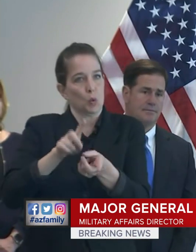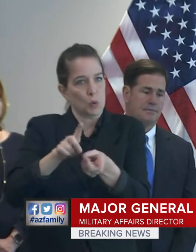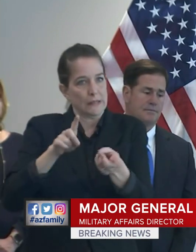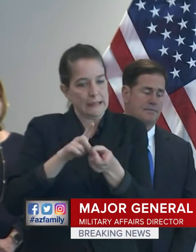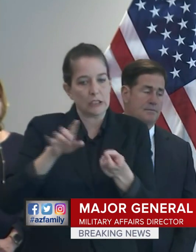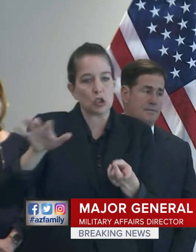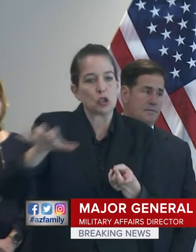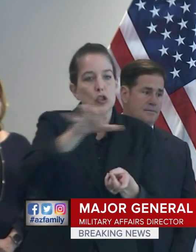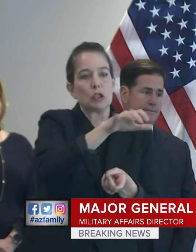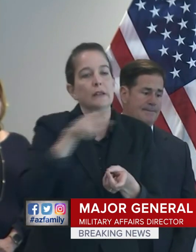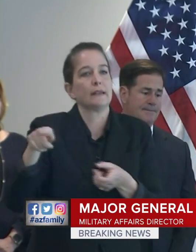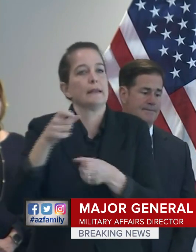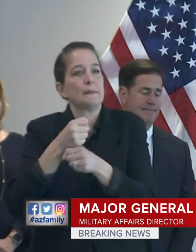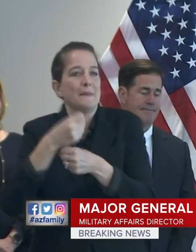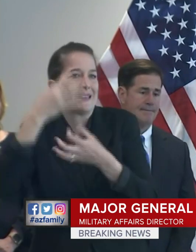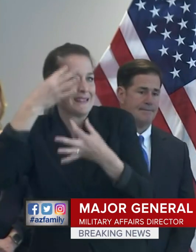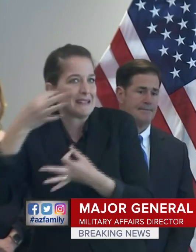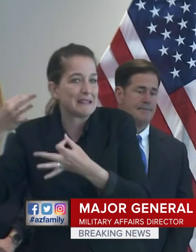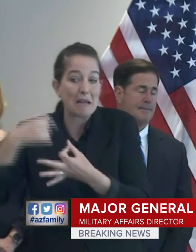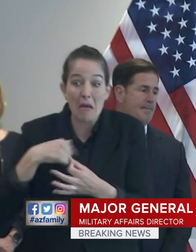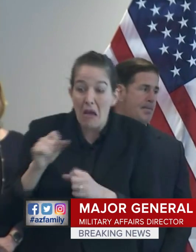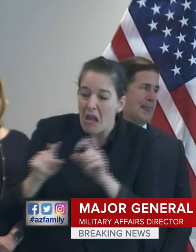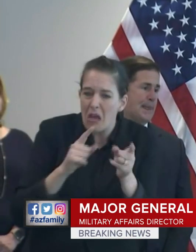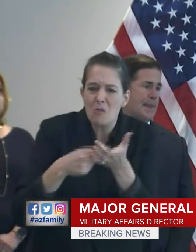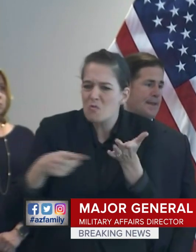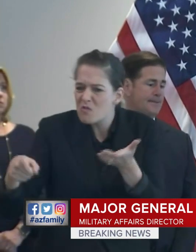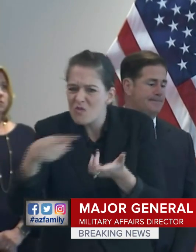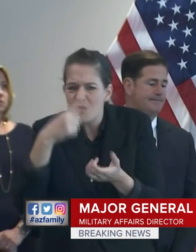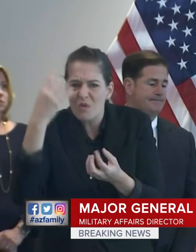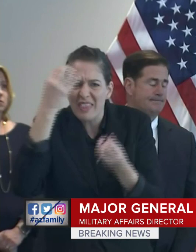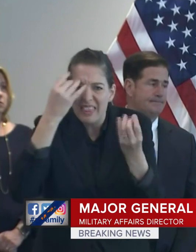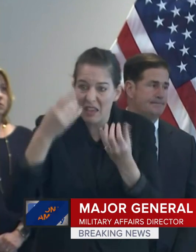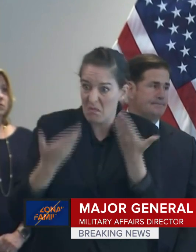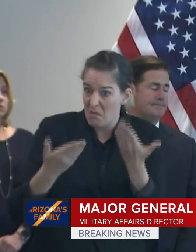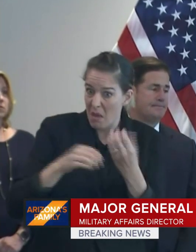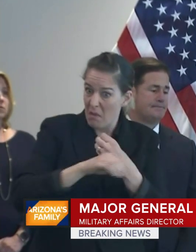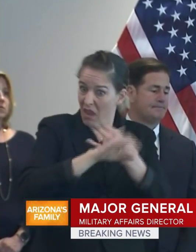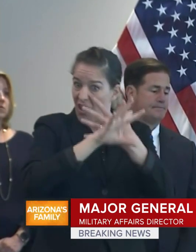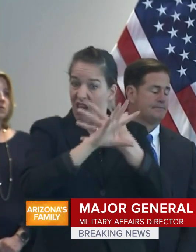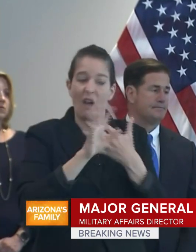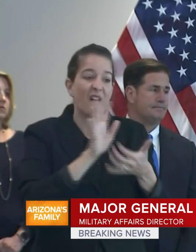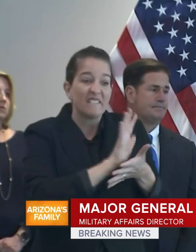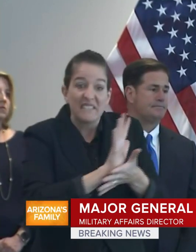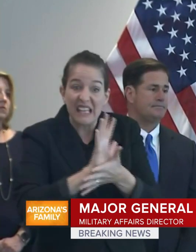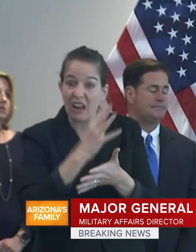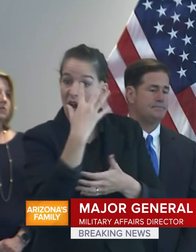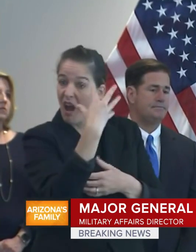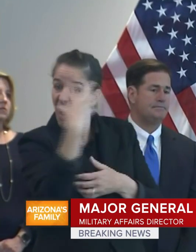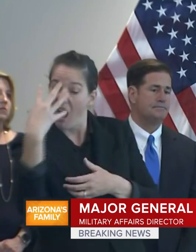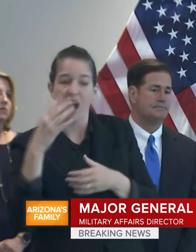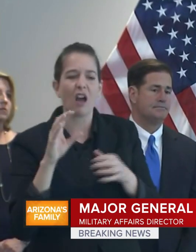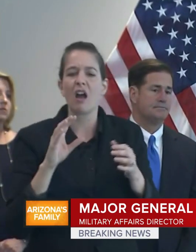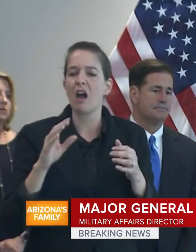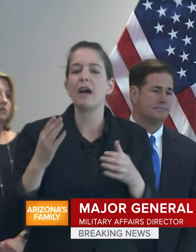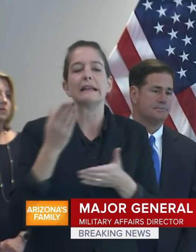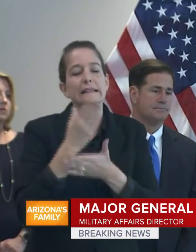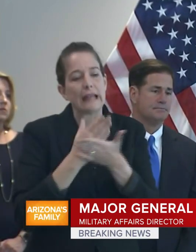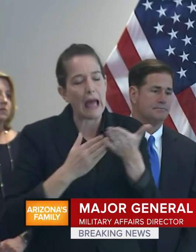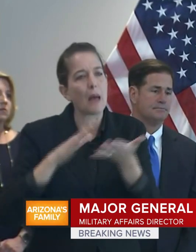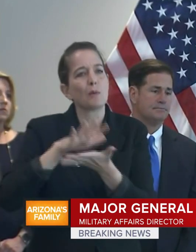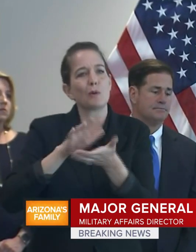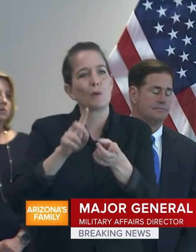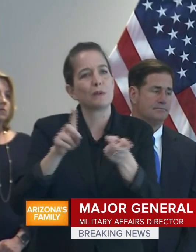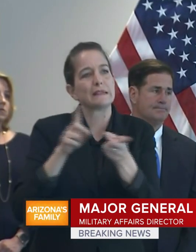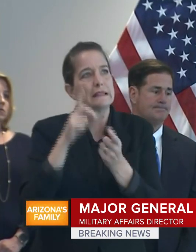about, thinking of creative ways, maybe using videos. I know some districts are looking into postponing ceremonies and things like that, but